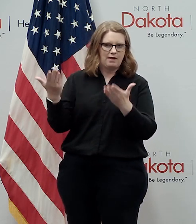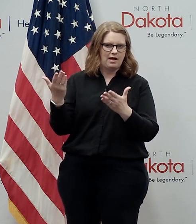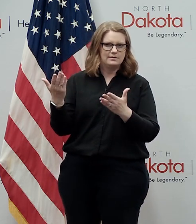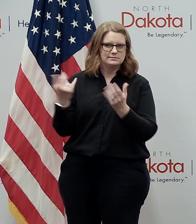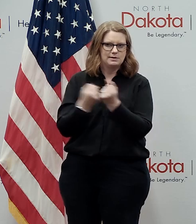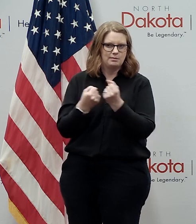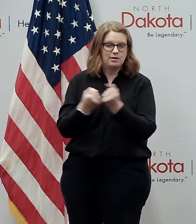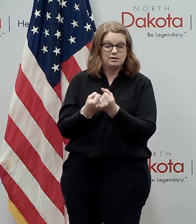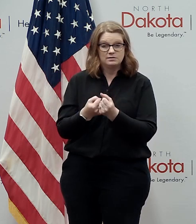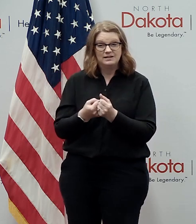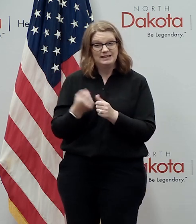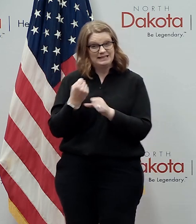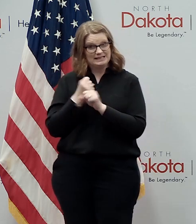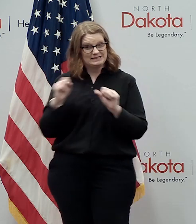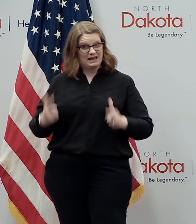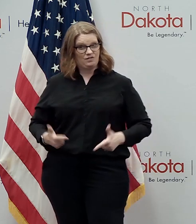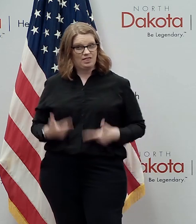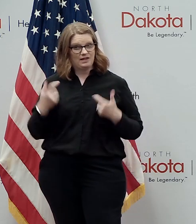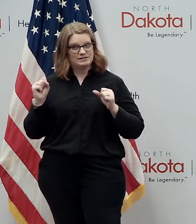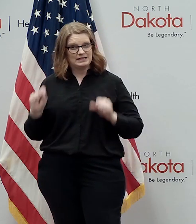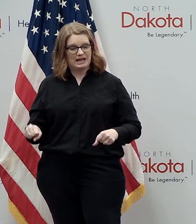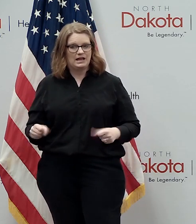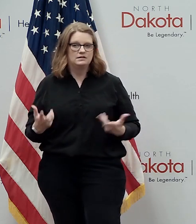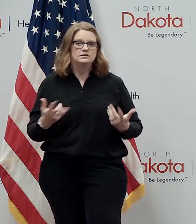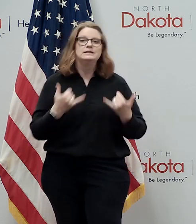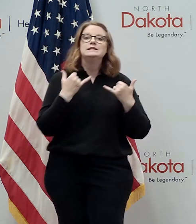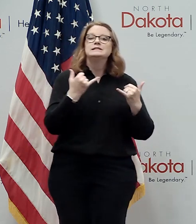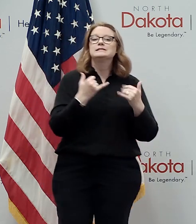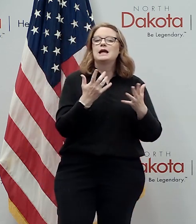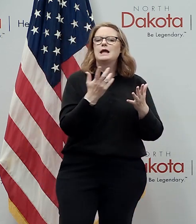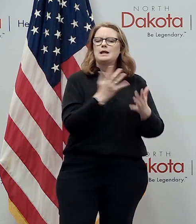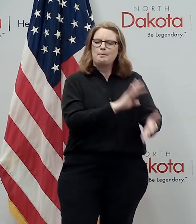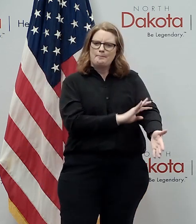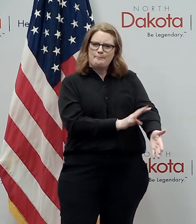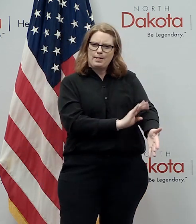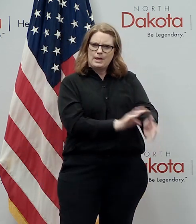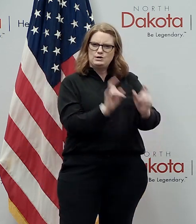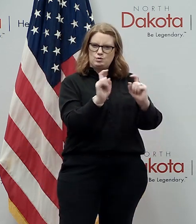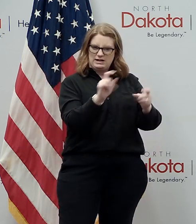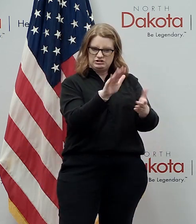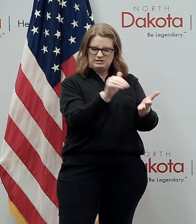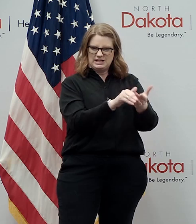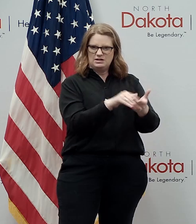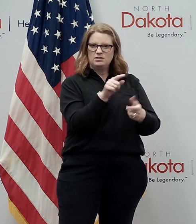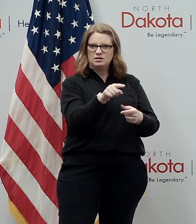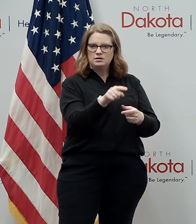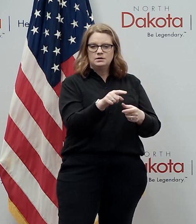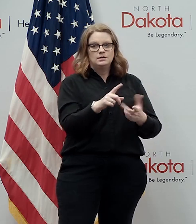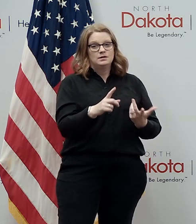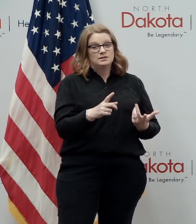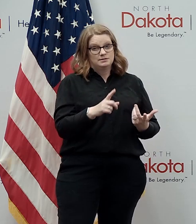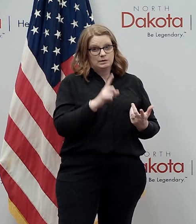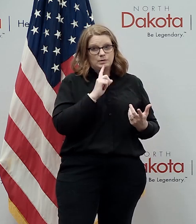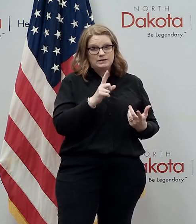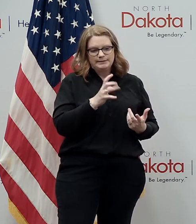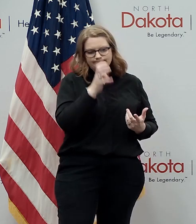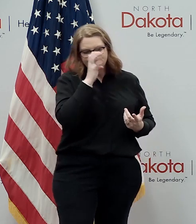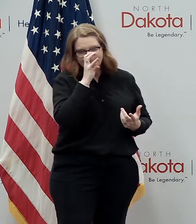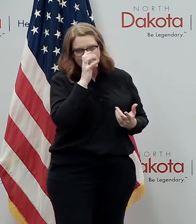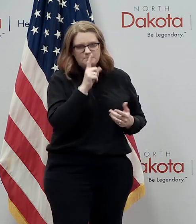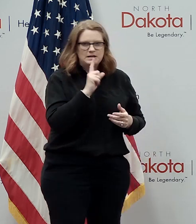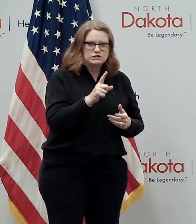also save lives today blood donation centers are working hard to ensure that the donation process is super safe